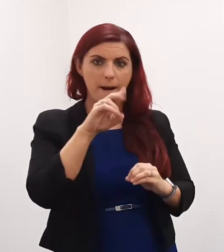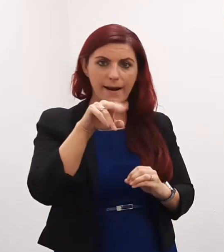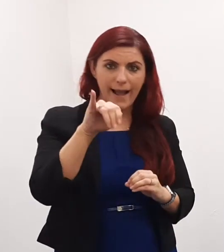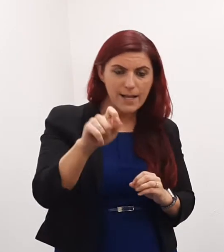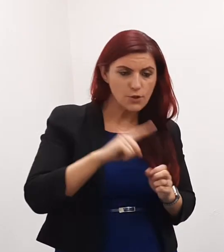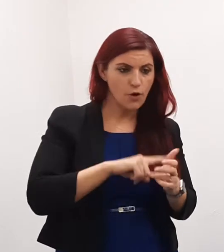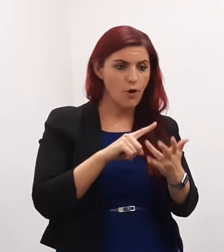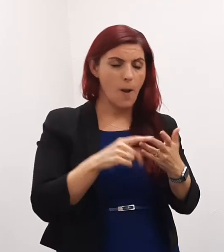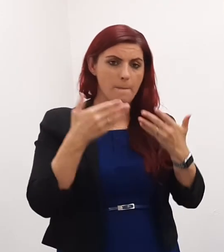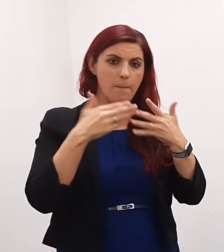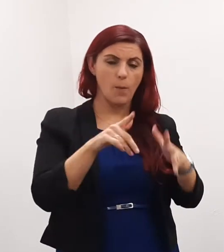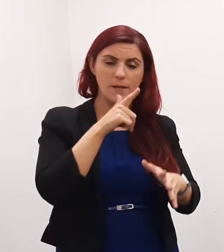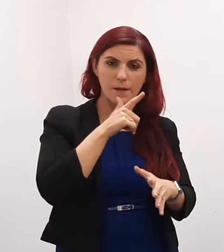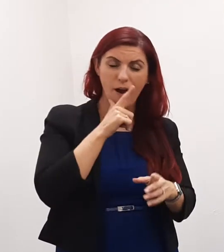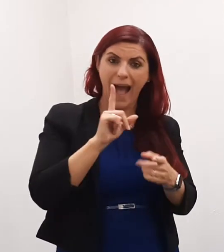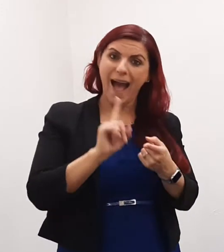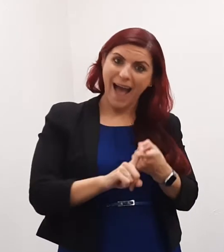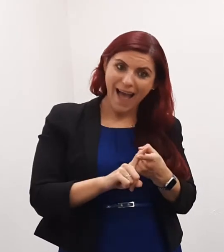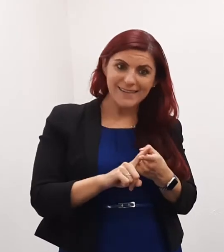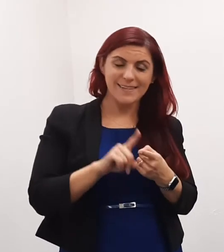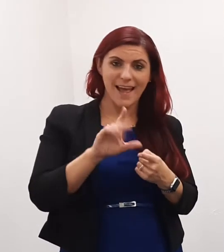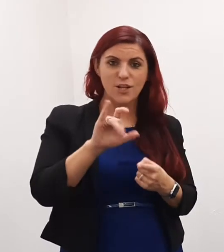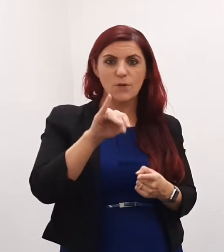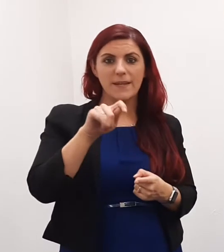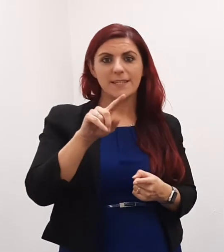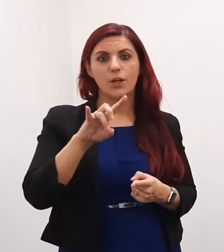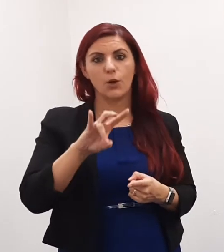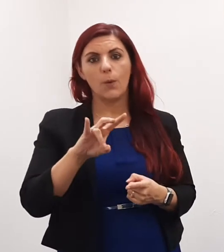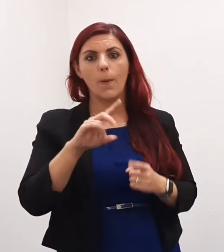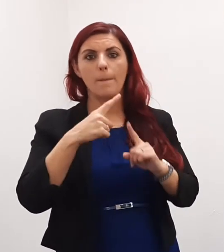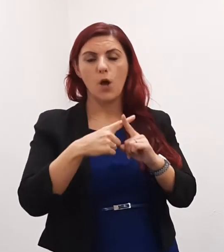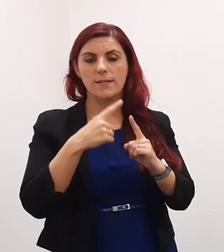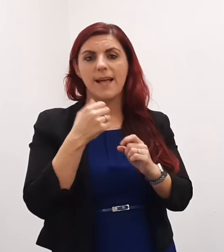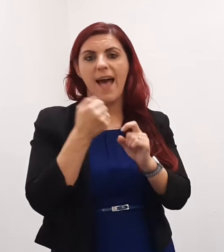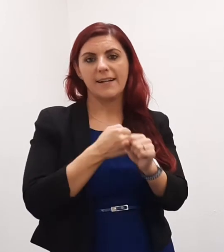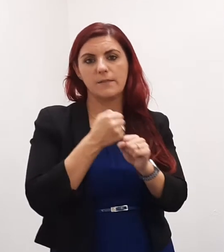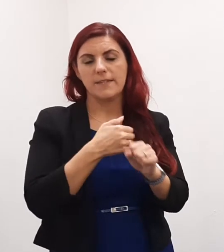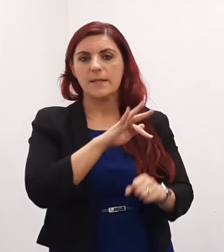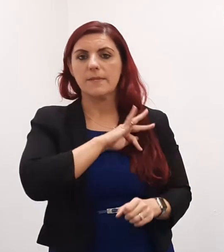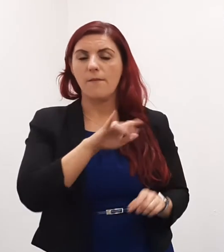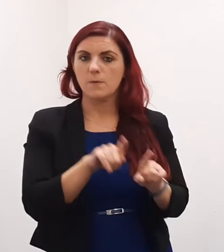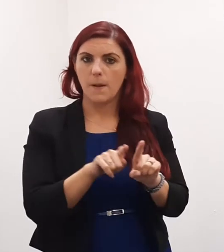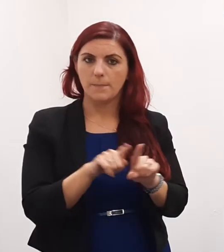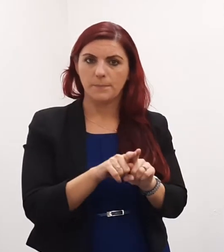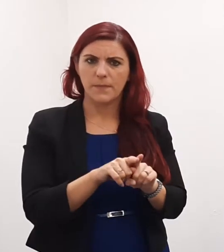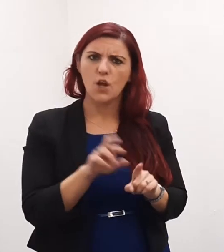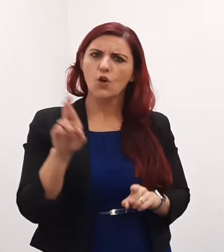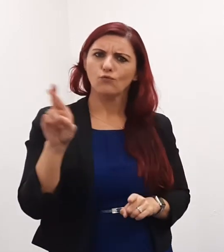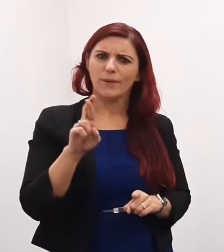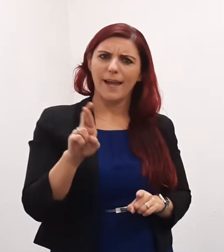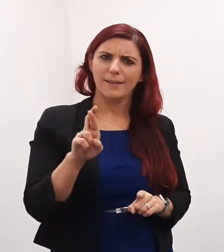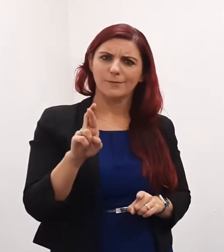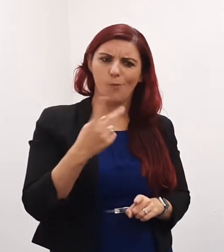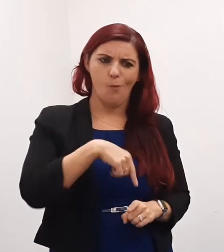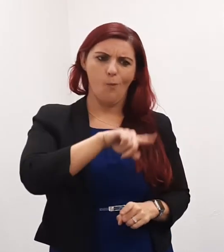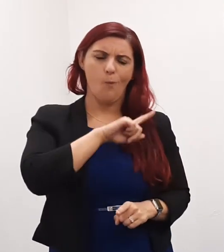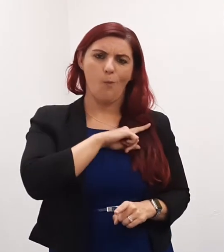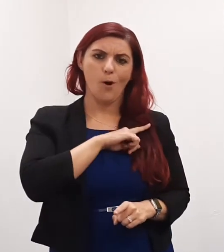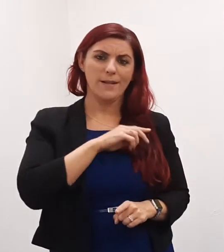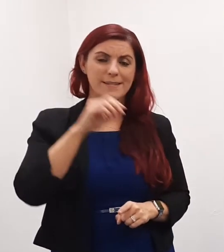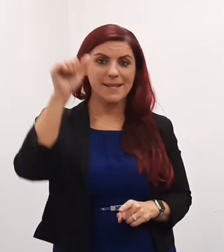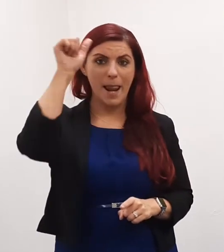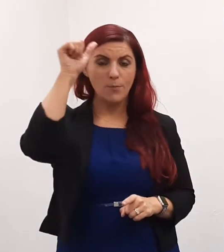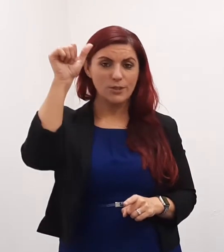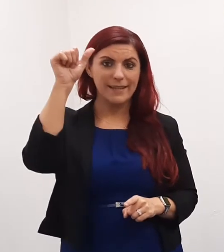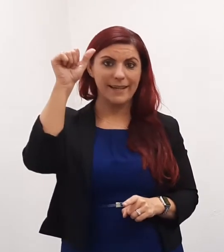public speaker and LGBTQ plus activist. Riyadh was crowned Celebrity Masterchef Champion in 2020